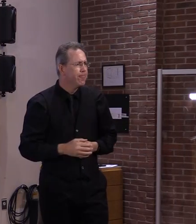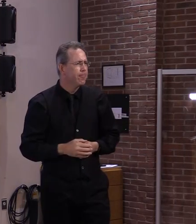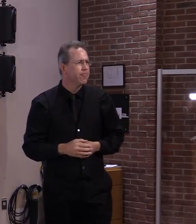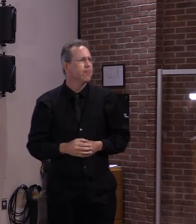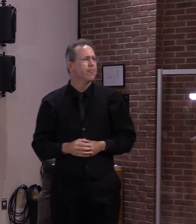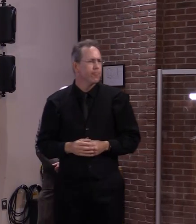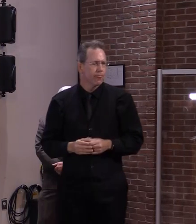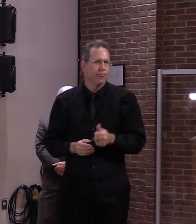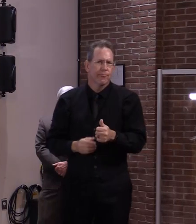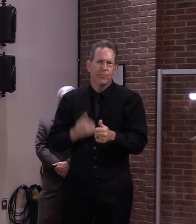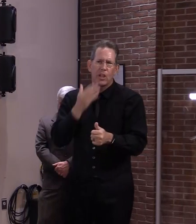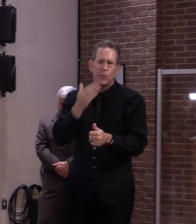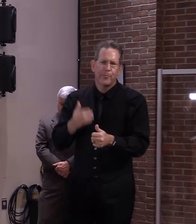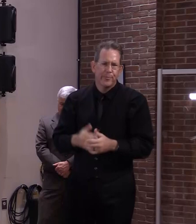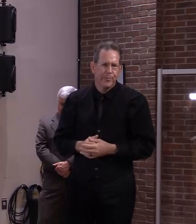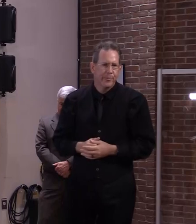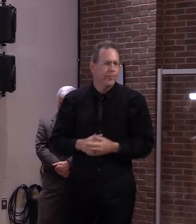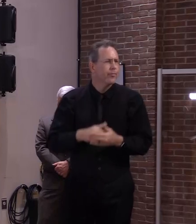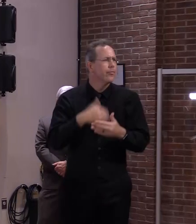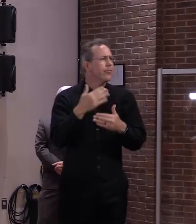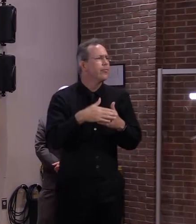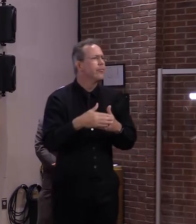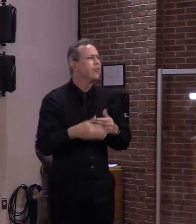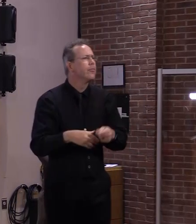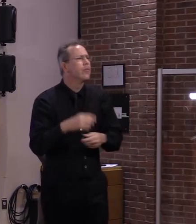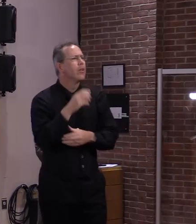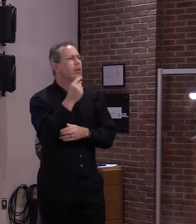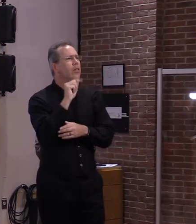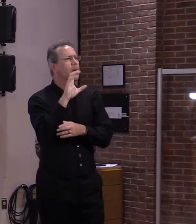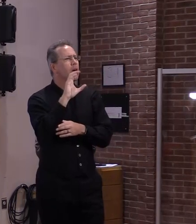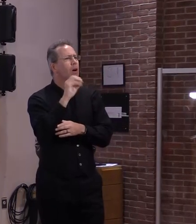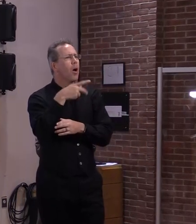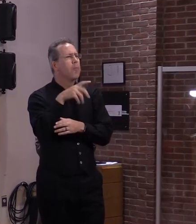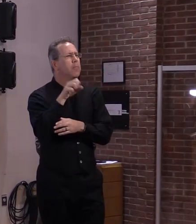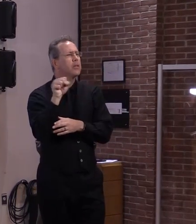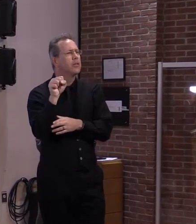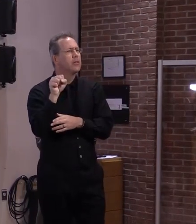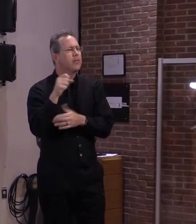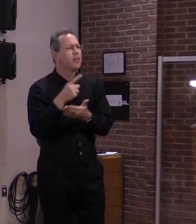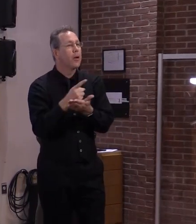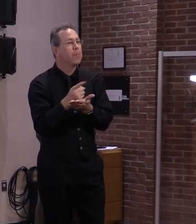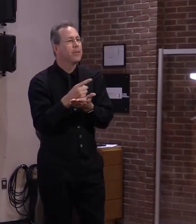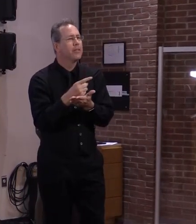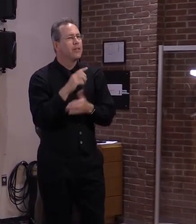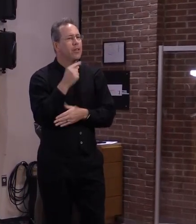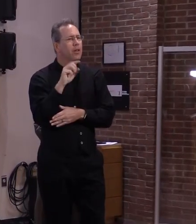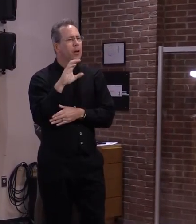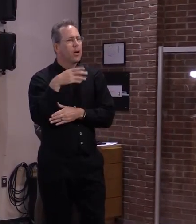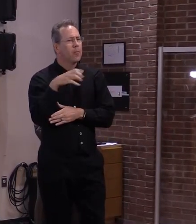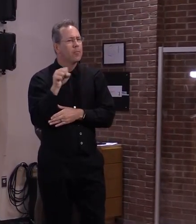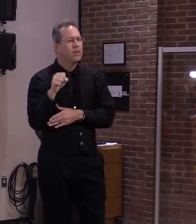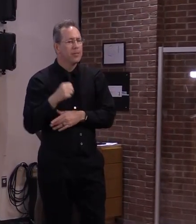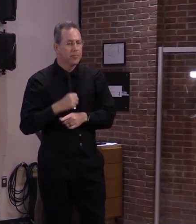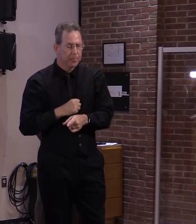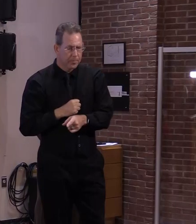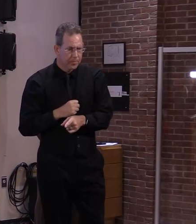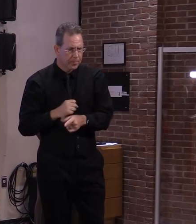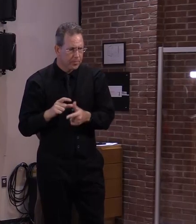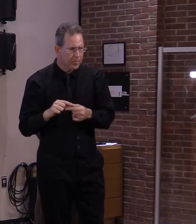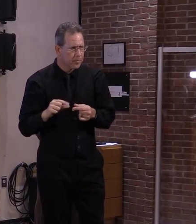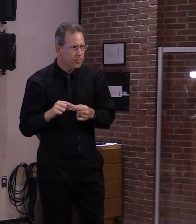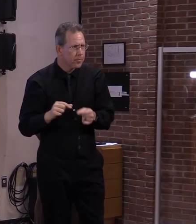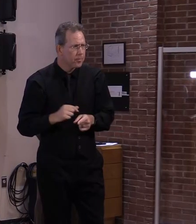thanks jason uh one question i had was uh secretary smith when you were going through the list of obviously the